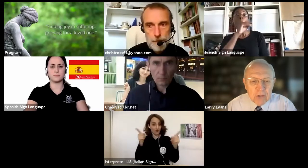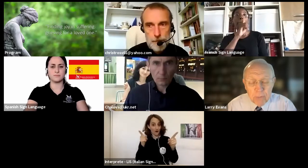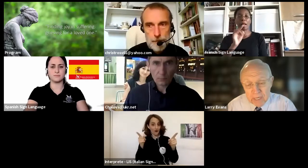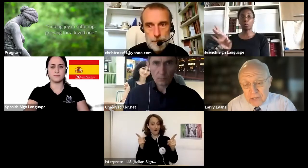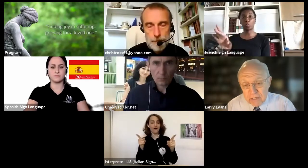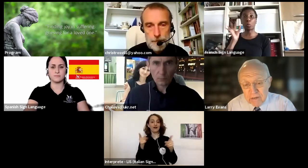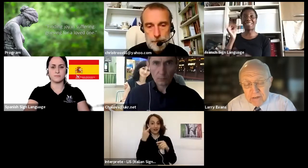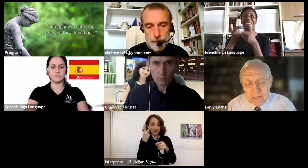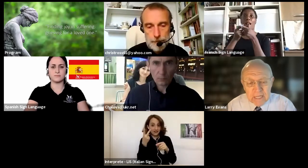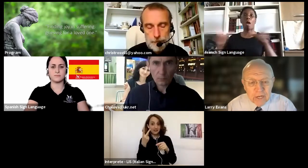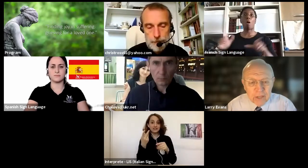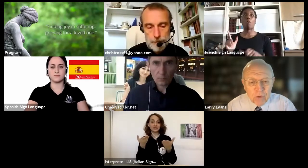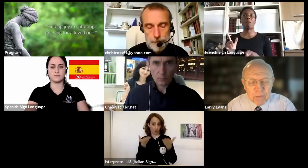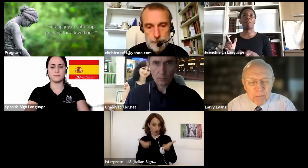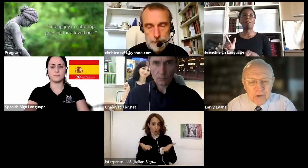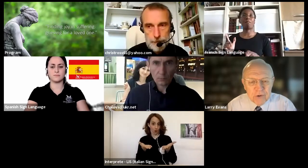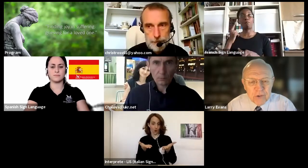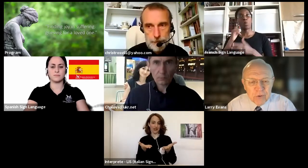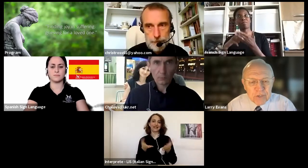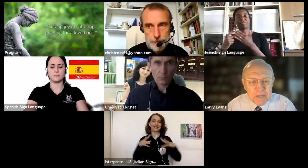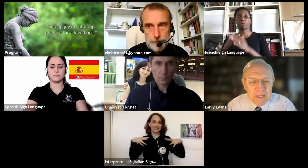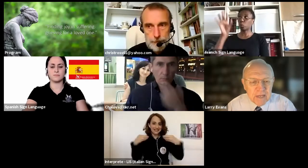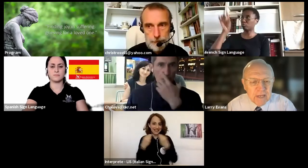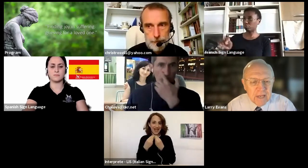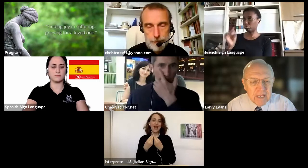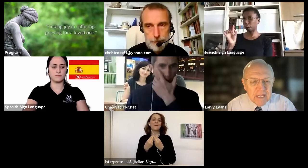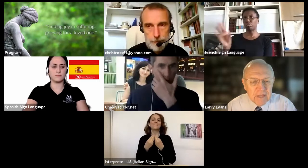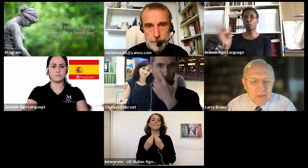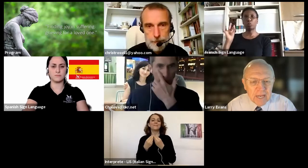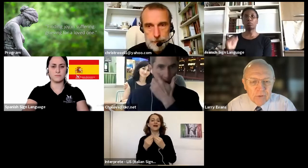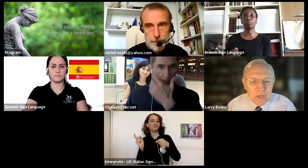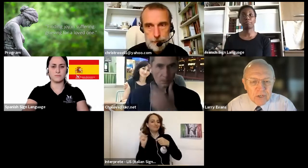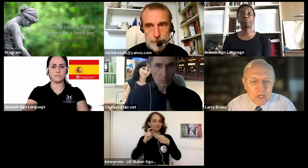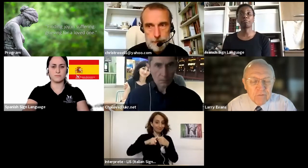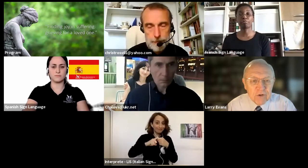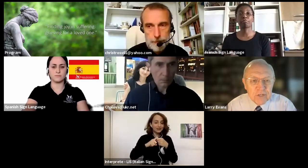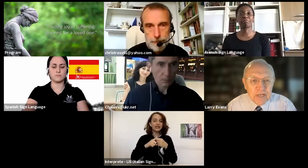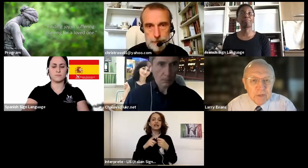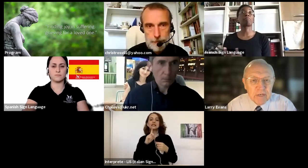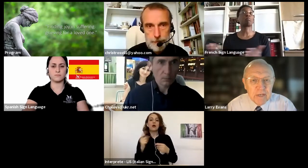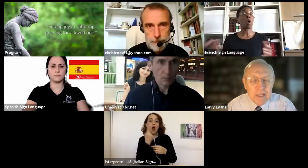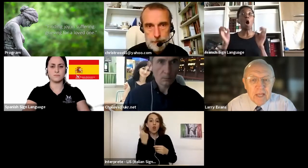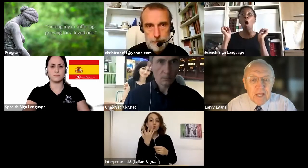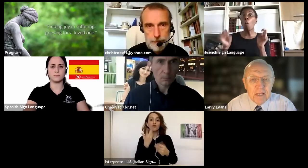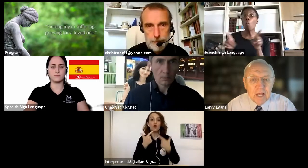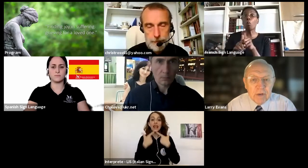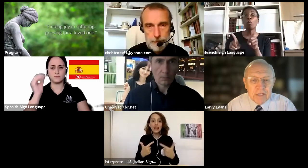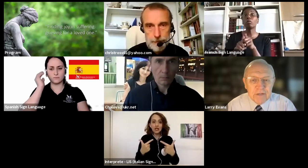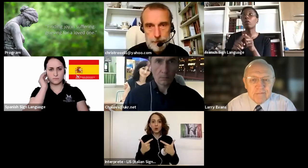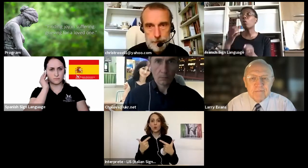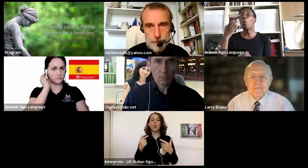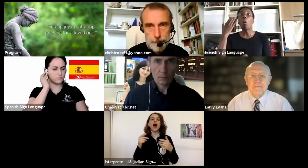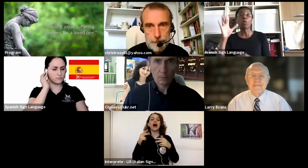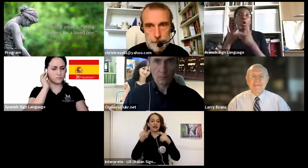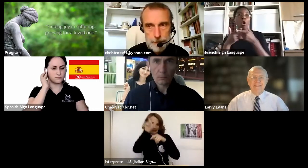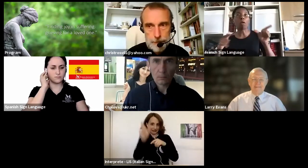And you may listen in another one, but make sure you are speaking in the language of your assignment. God bless.